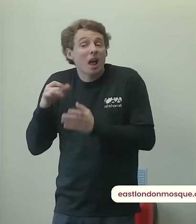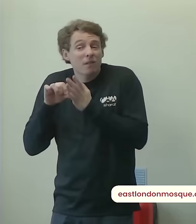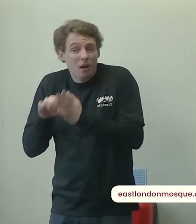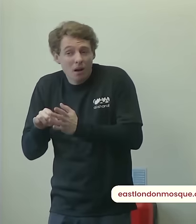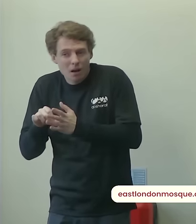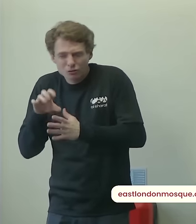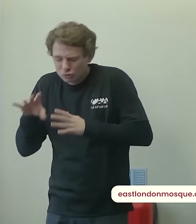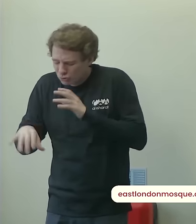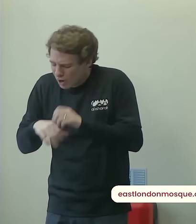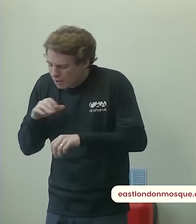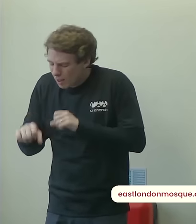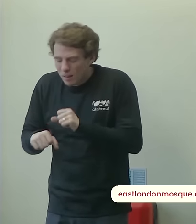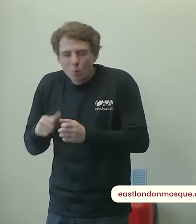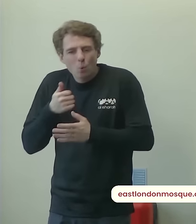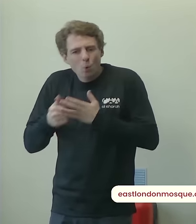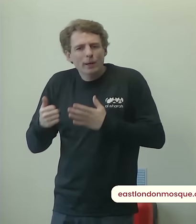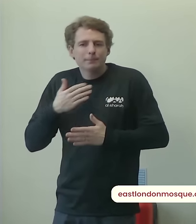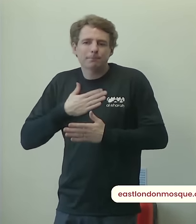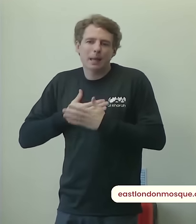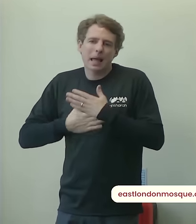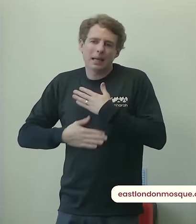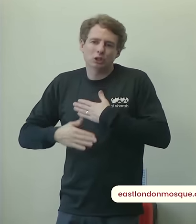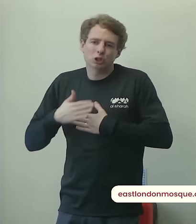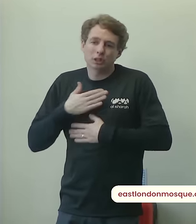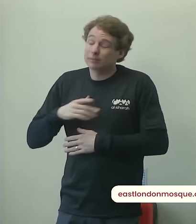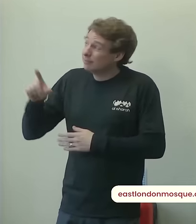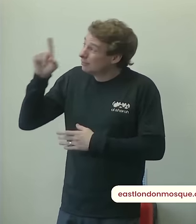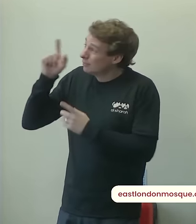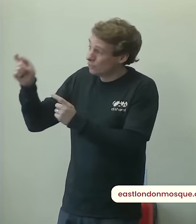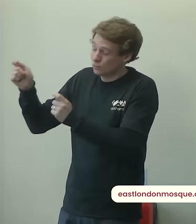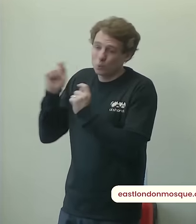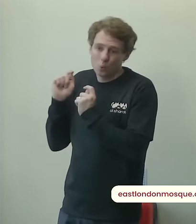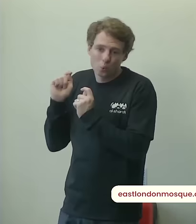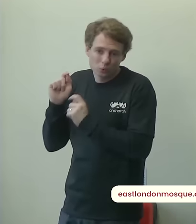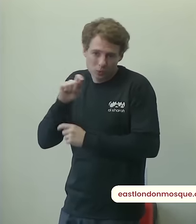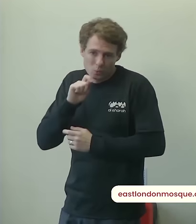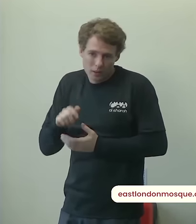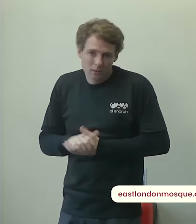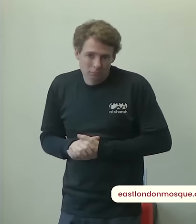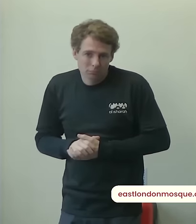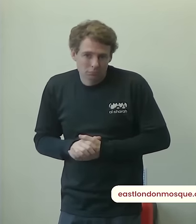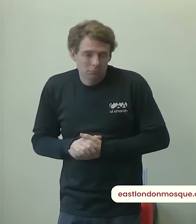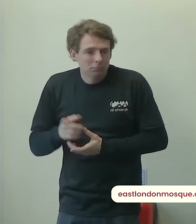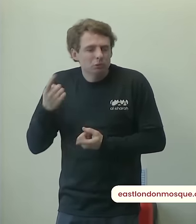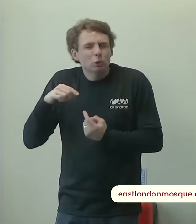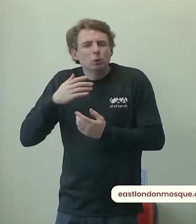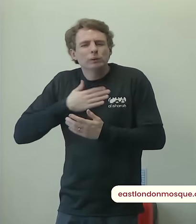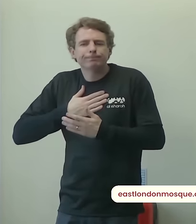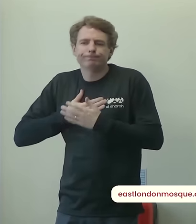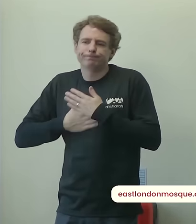better for them what a great reward didn't i say moments ago that sabr is an act of worship that allah says he gives you